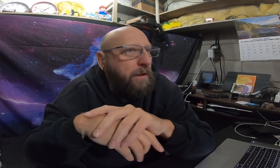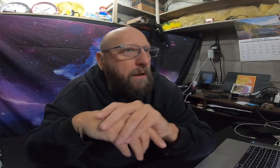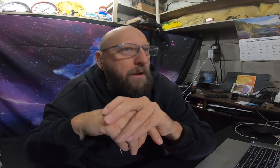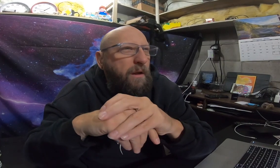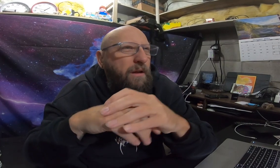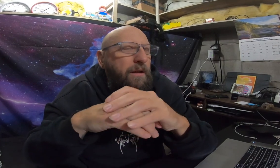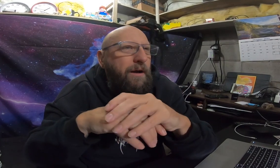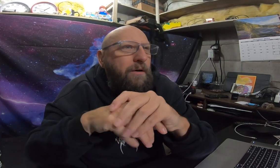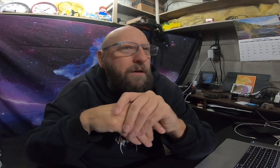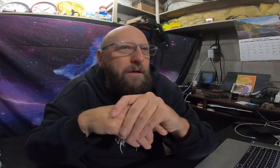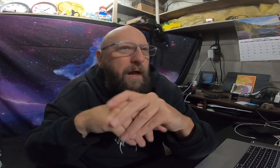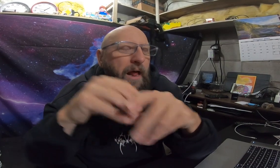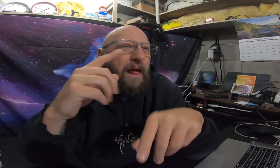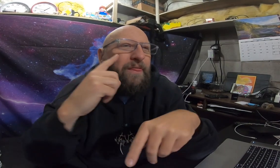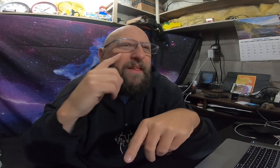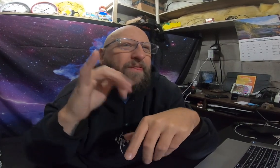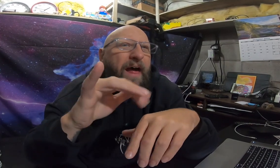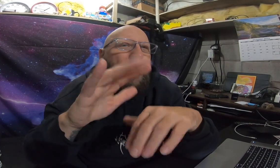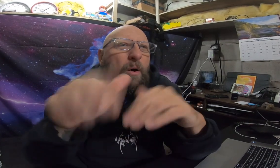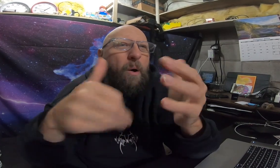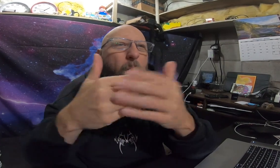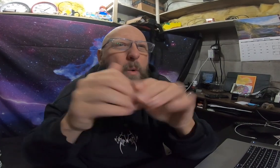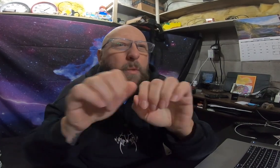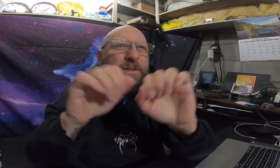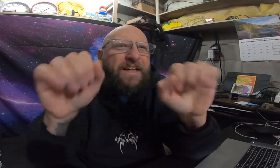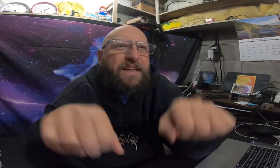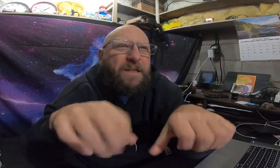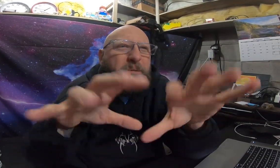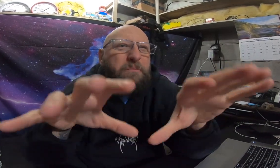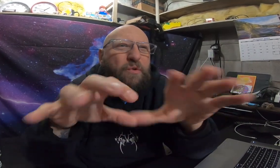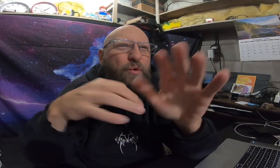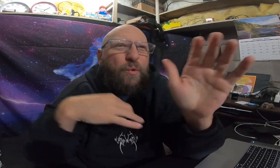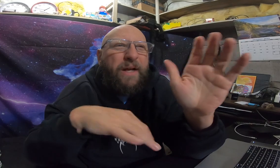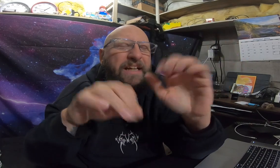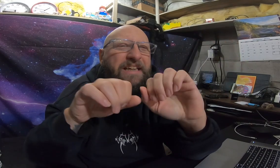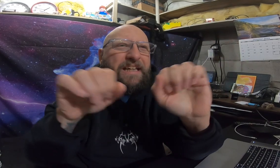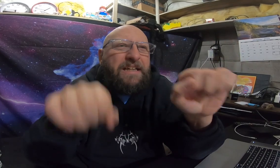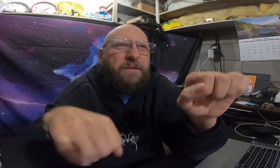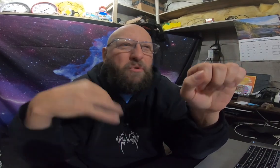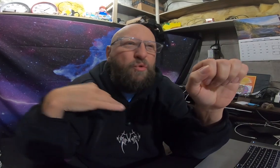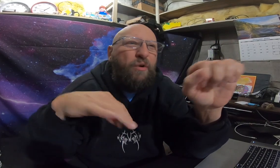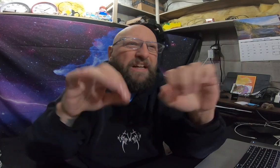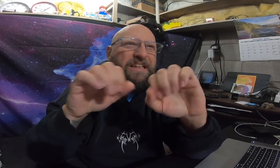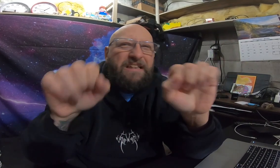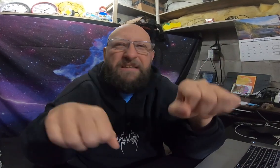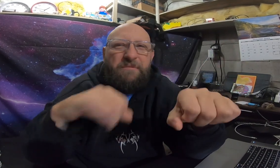yeah i think that whole system credit system credit system